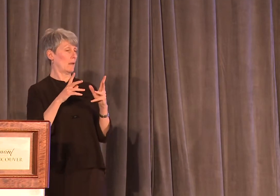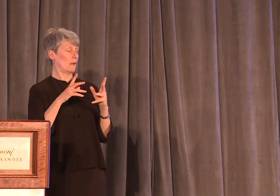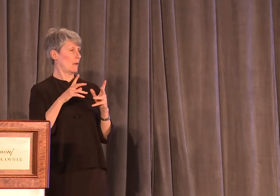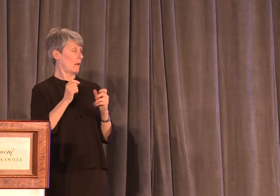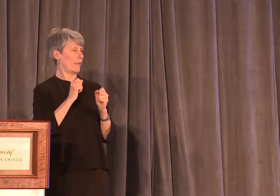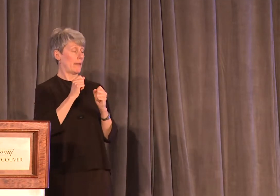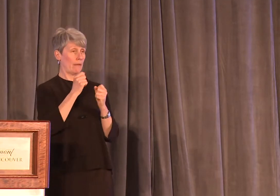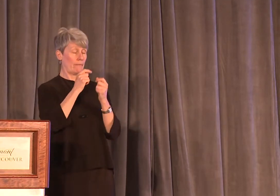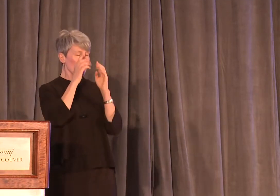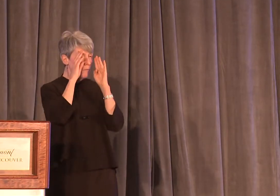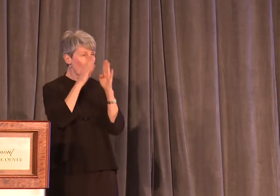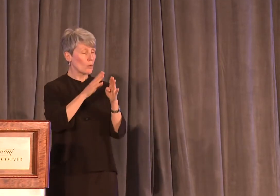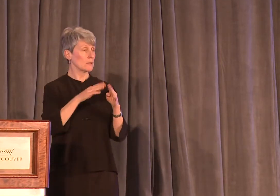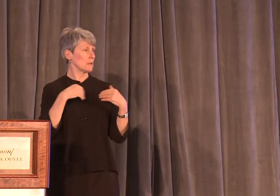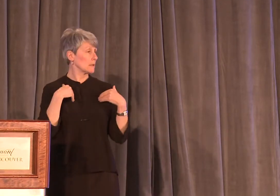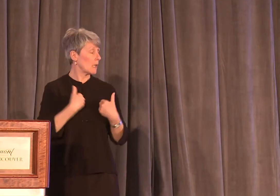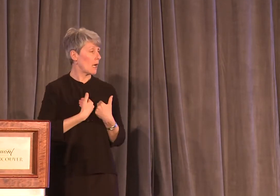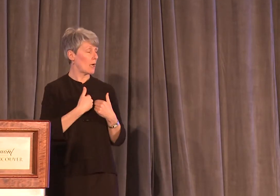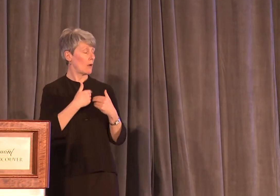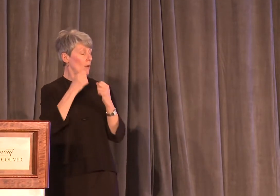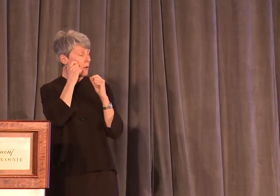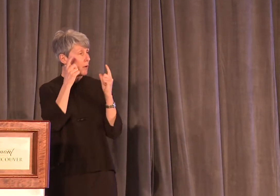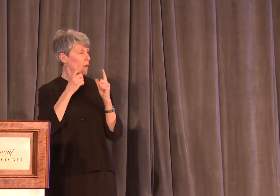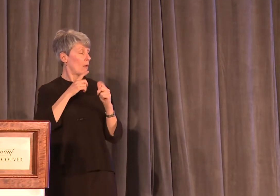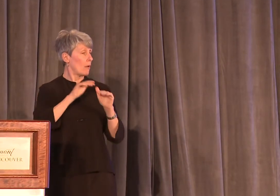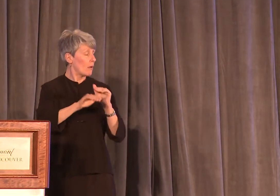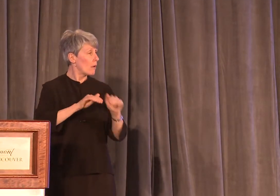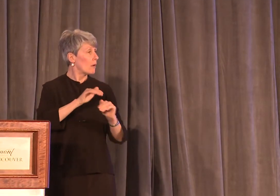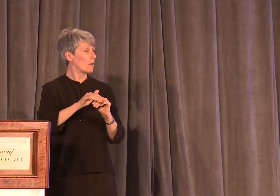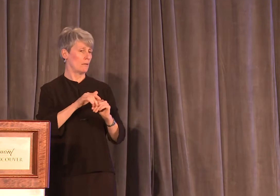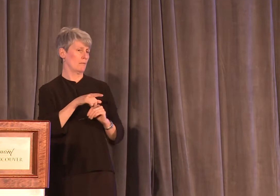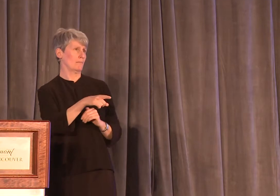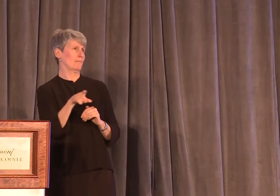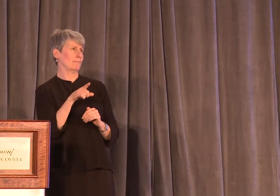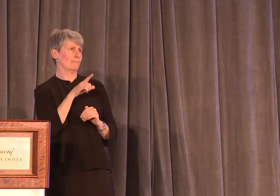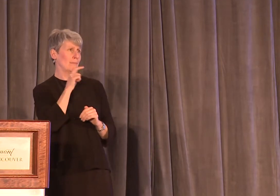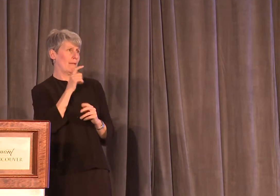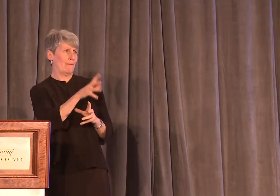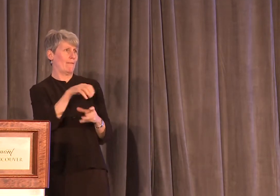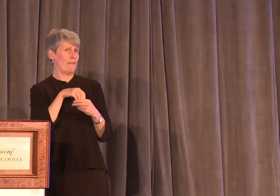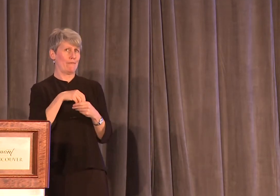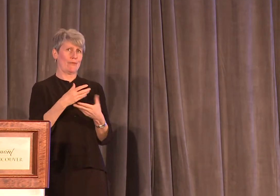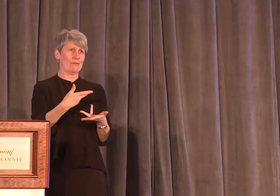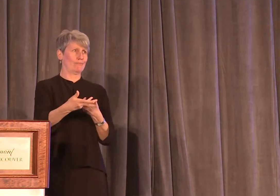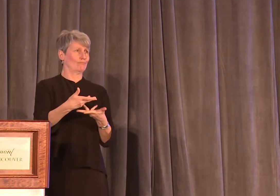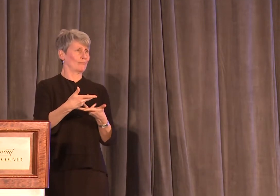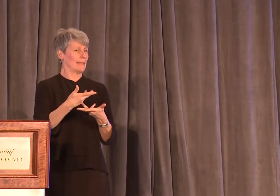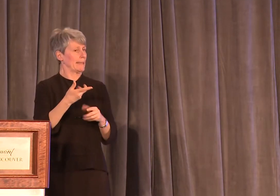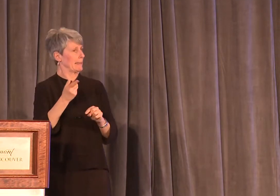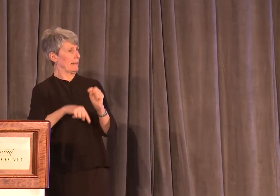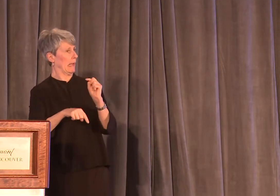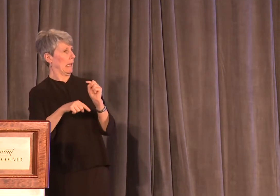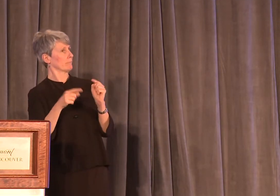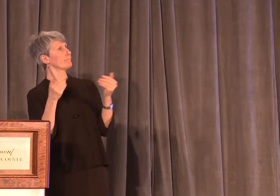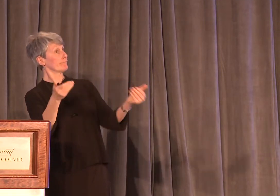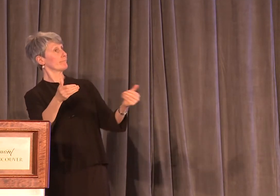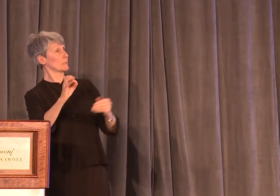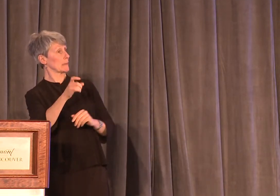out, lack of focus, tired, hard to wake up, et cetera, are not engaged in the conversation and they cannot consent.